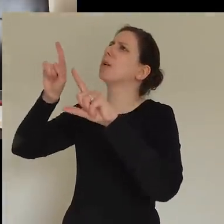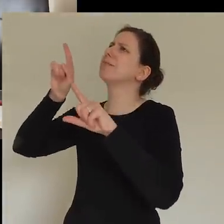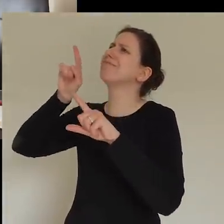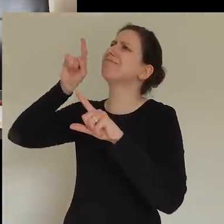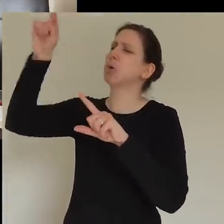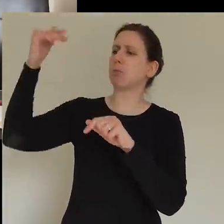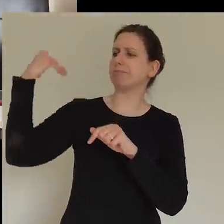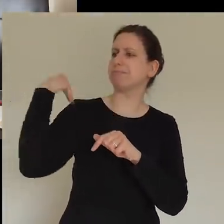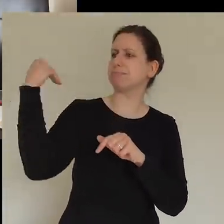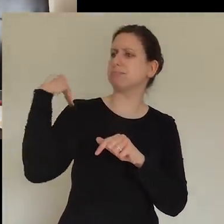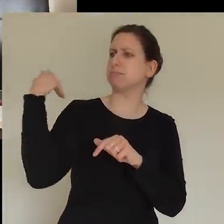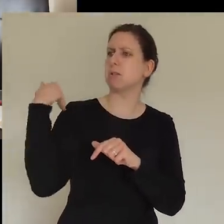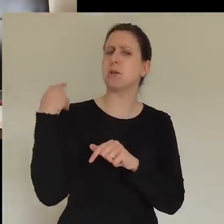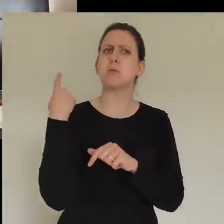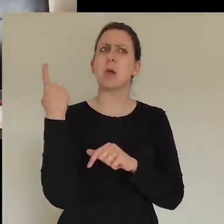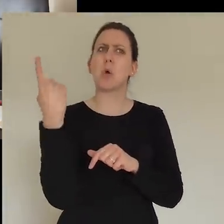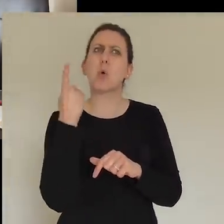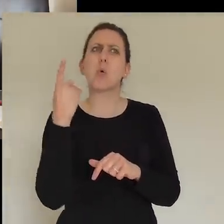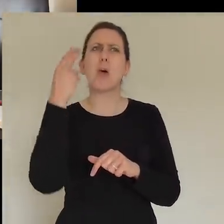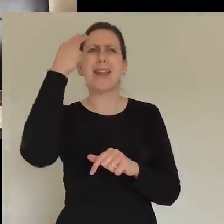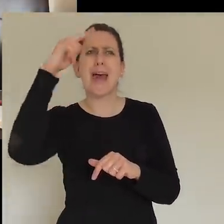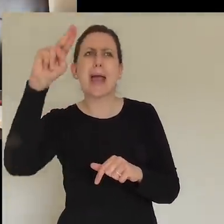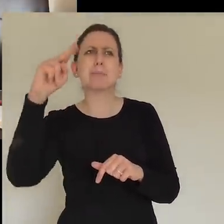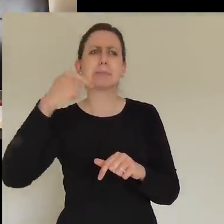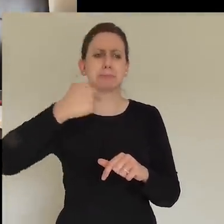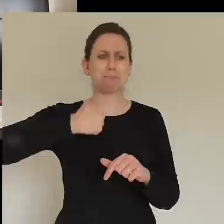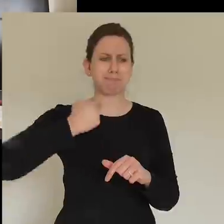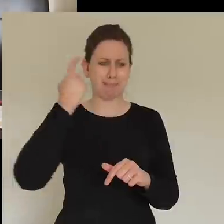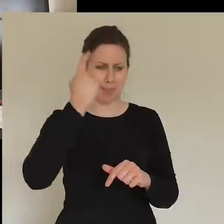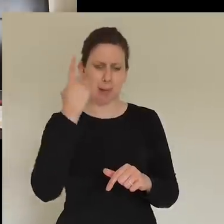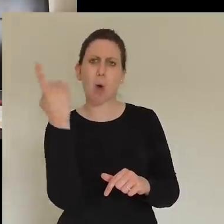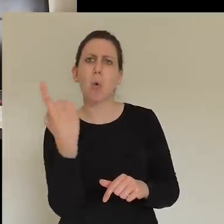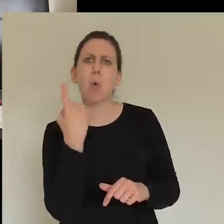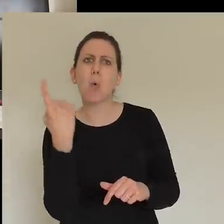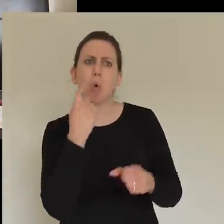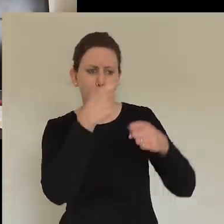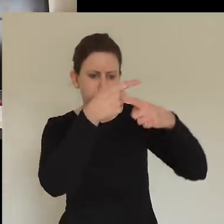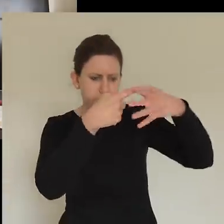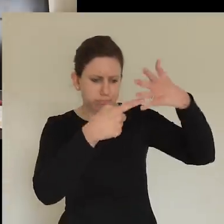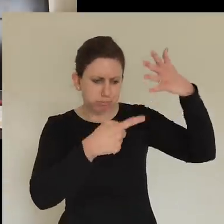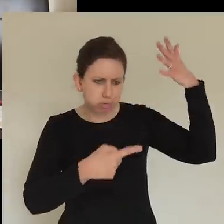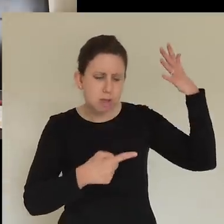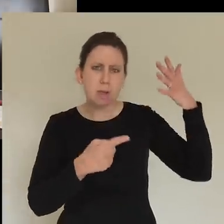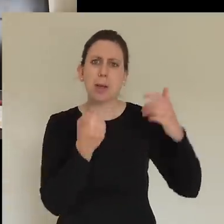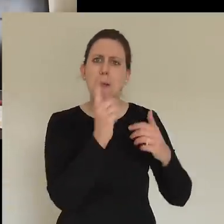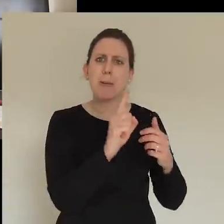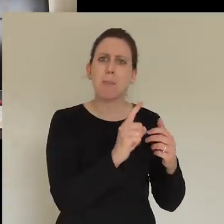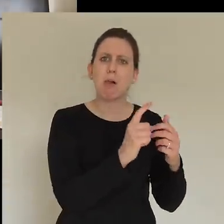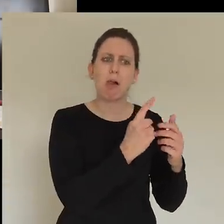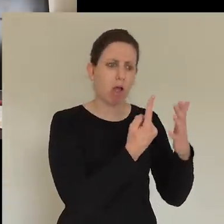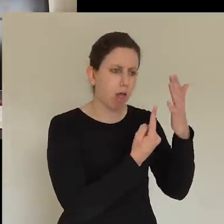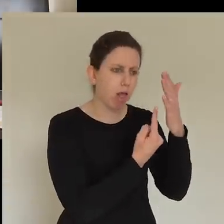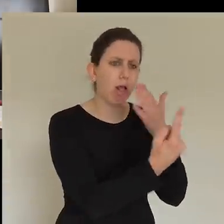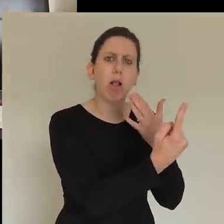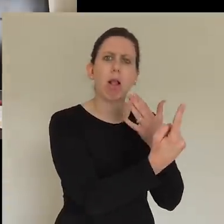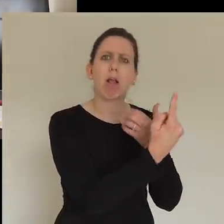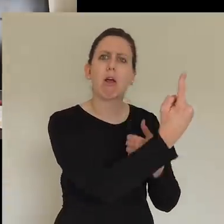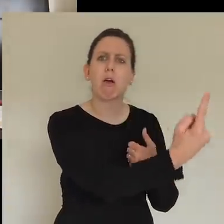me to think about right now, that you bring to mind the people who are isolated, Lord God, the people who are on their own, who I